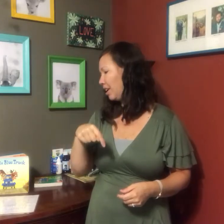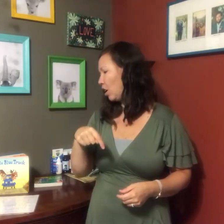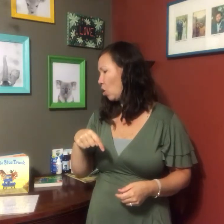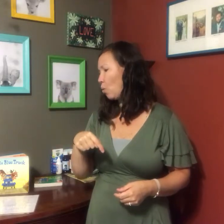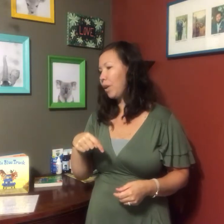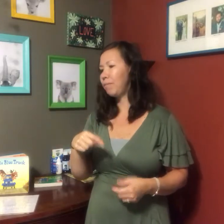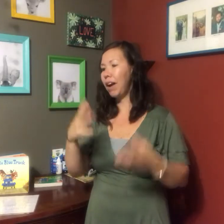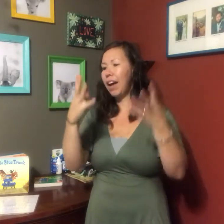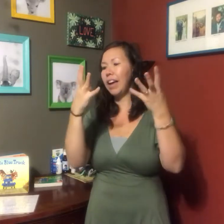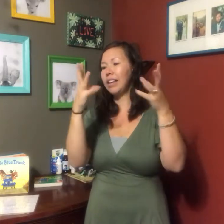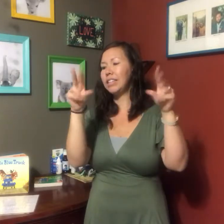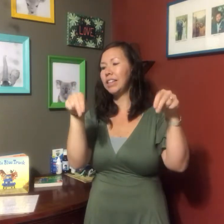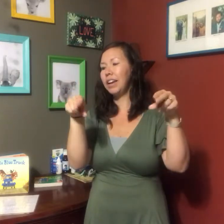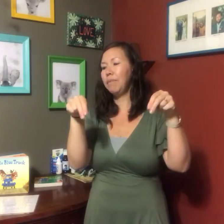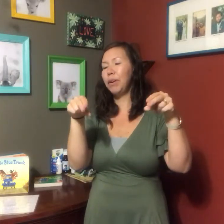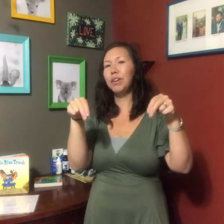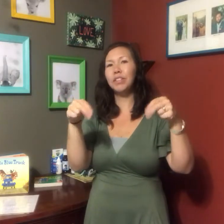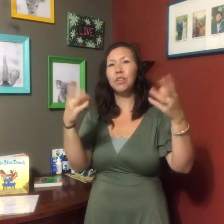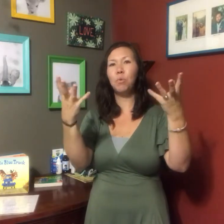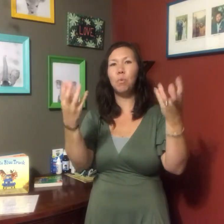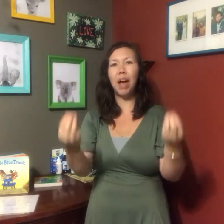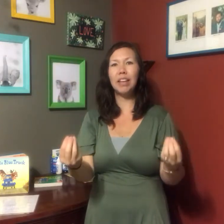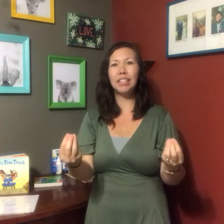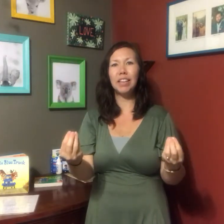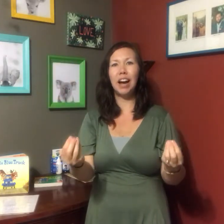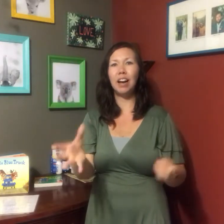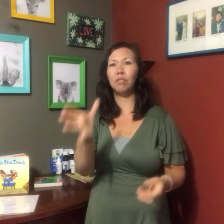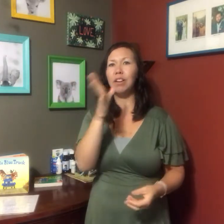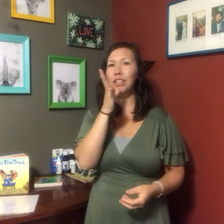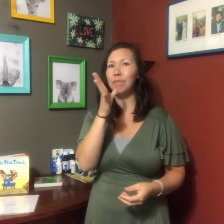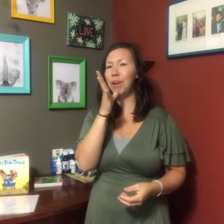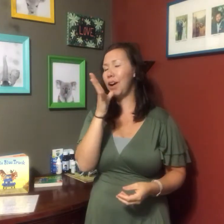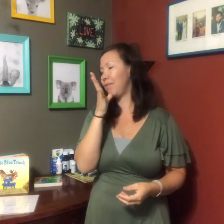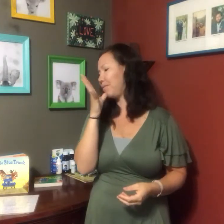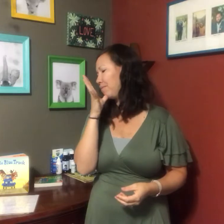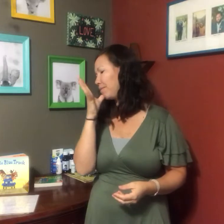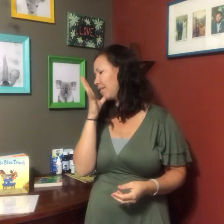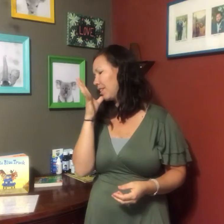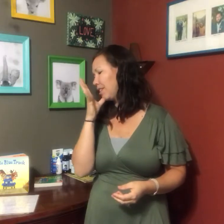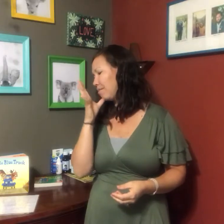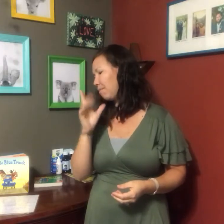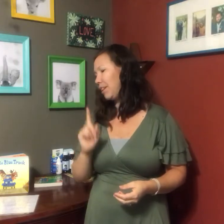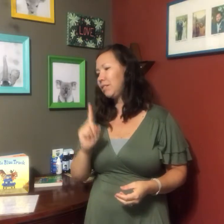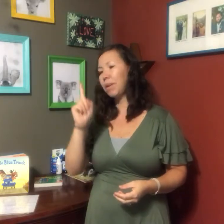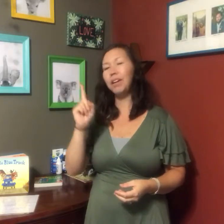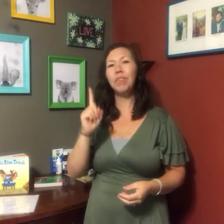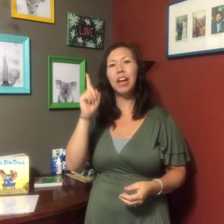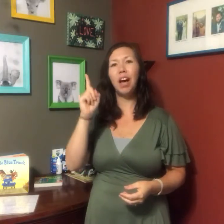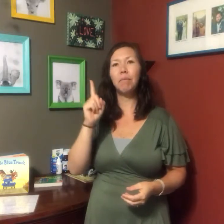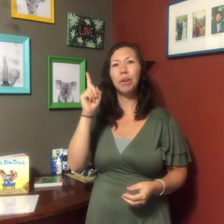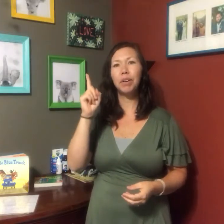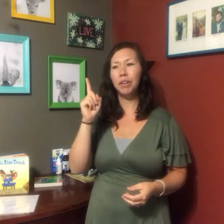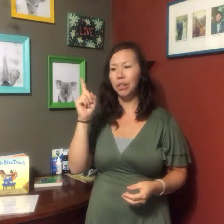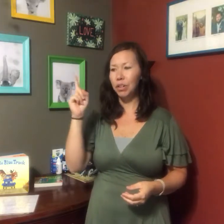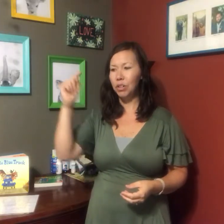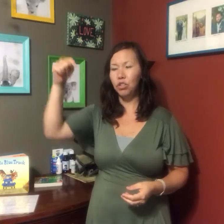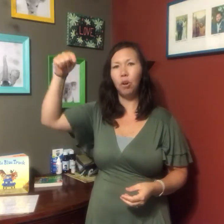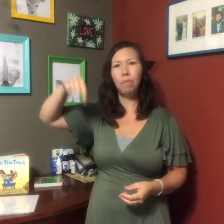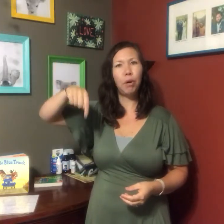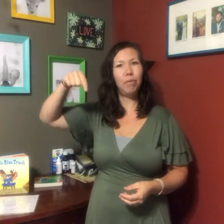When my diaper's wet, I run to mom. Please pick me up, don't put